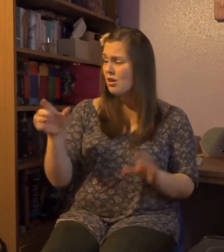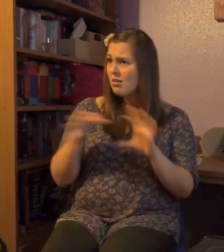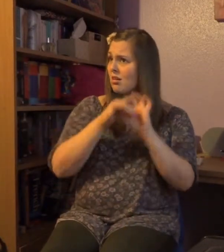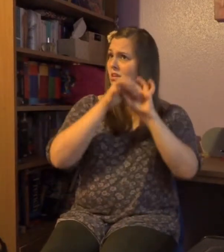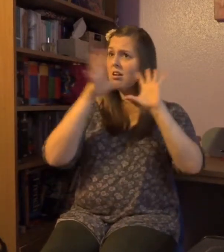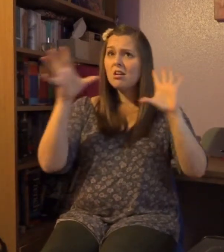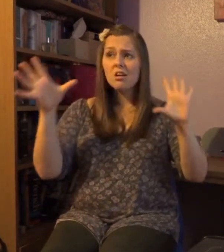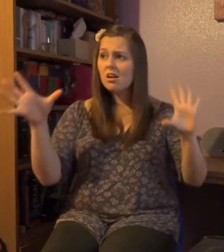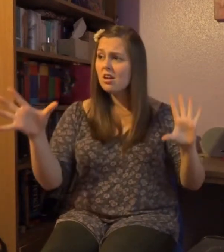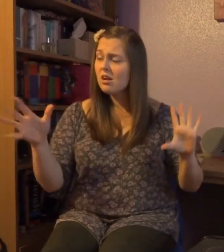you alone